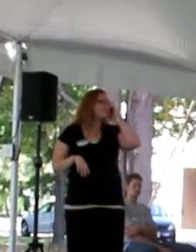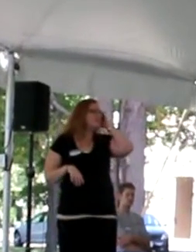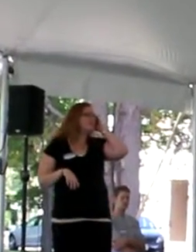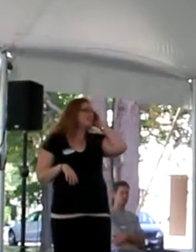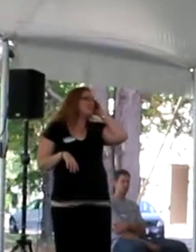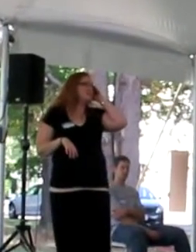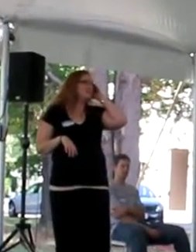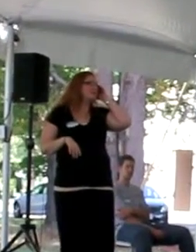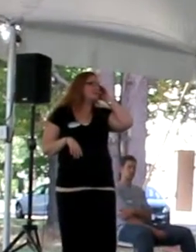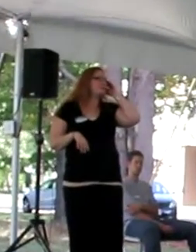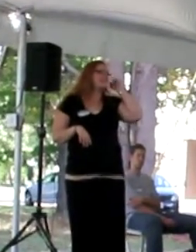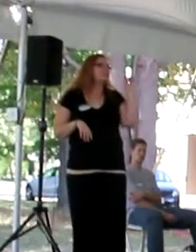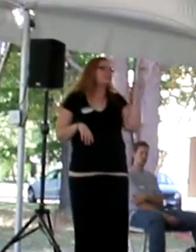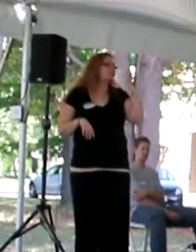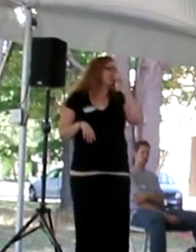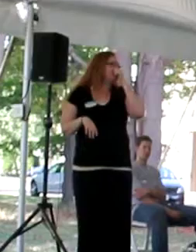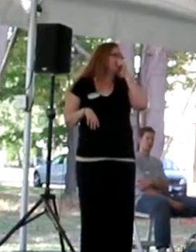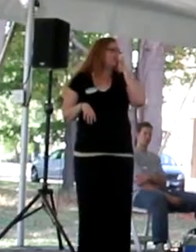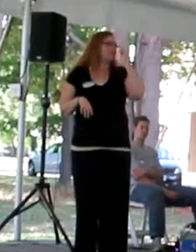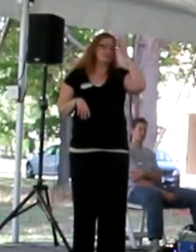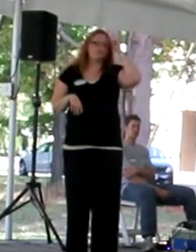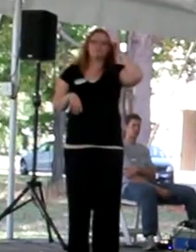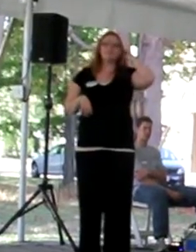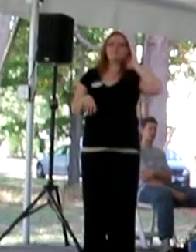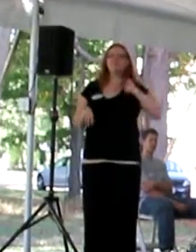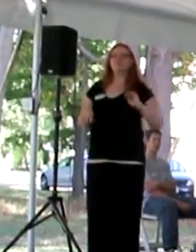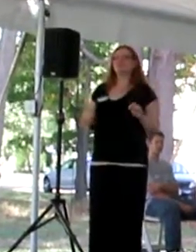Okay, so here's the other thing. So we're, this year.